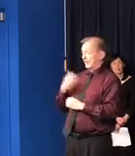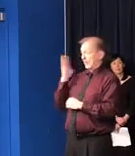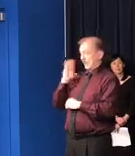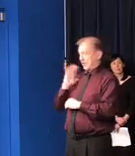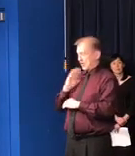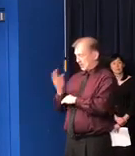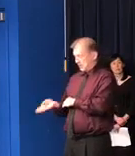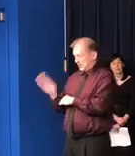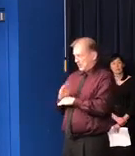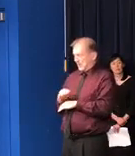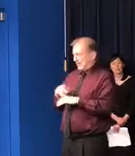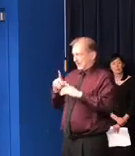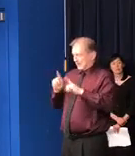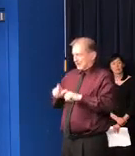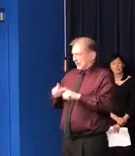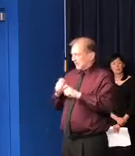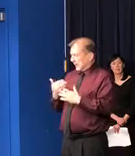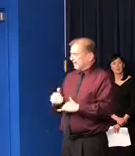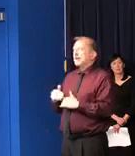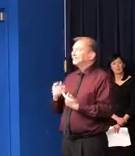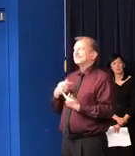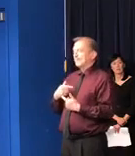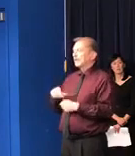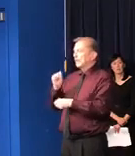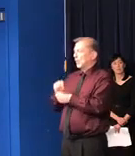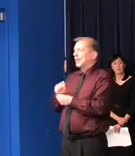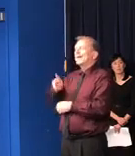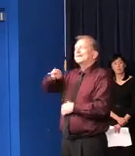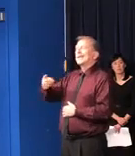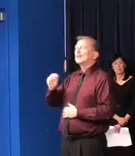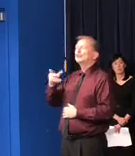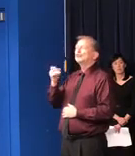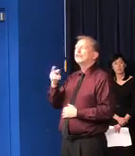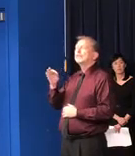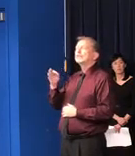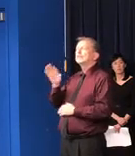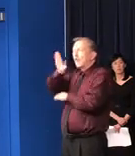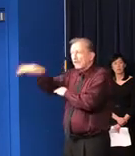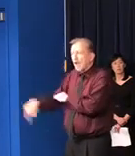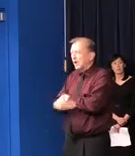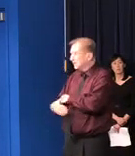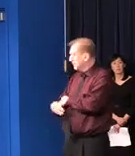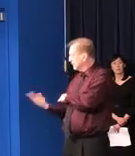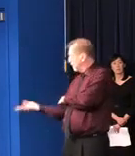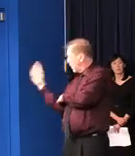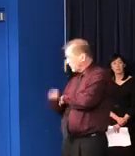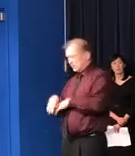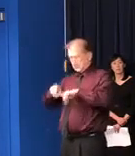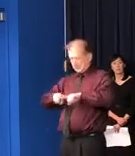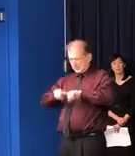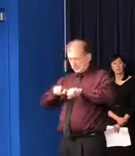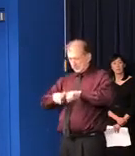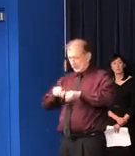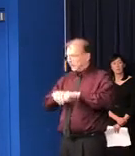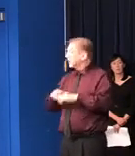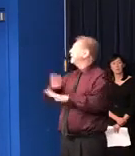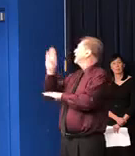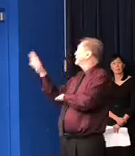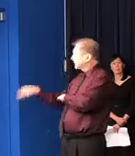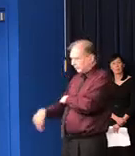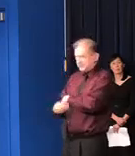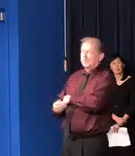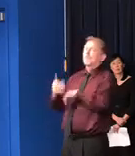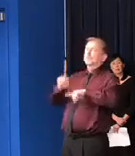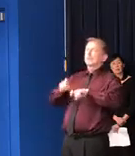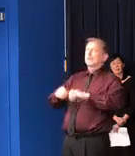day so that we can ramp up the number of tests that we do. We're buying the machines and giving it to other entities so